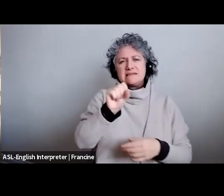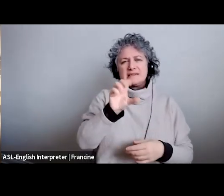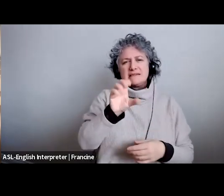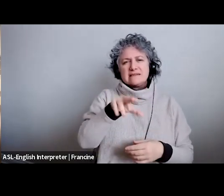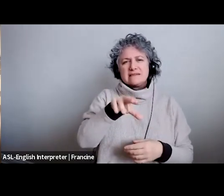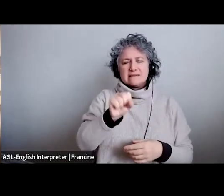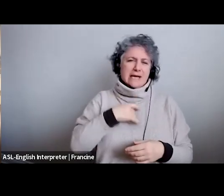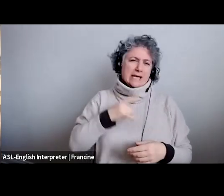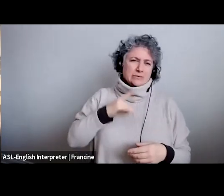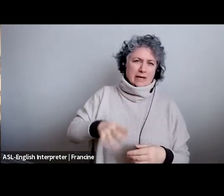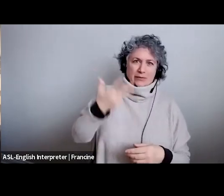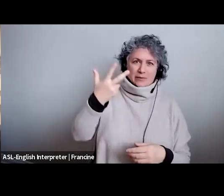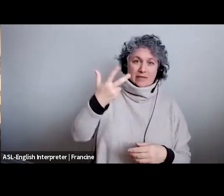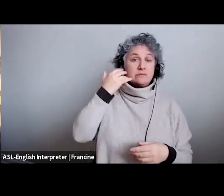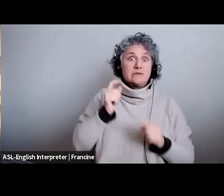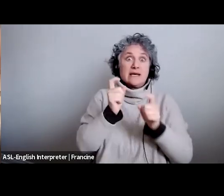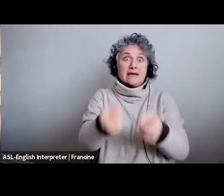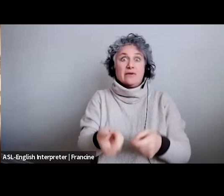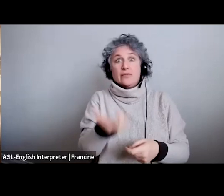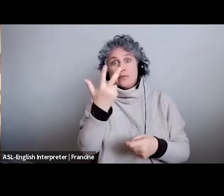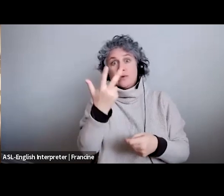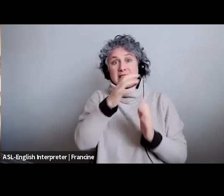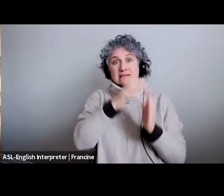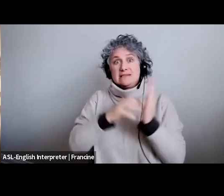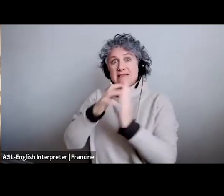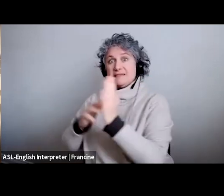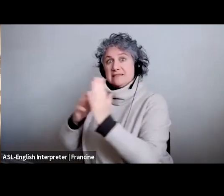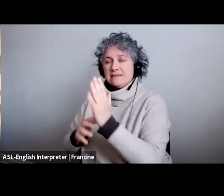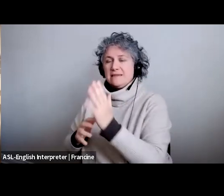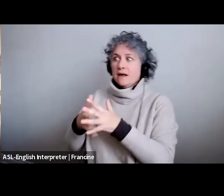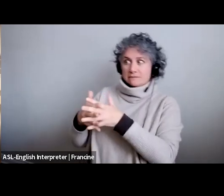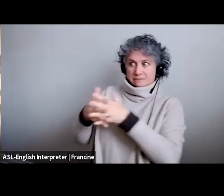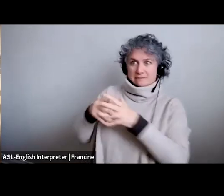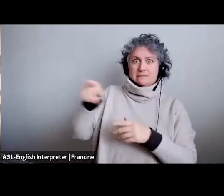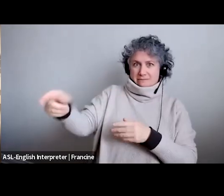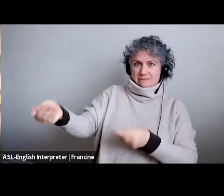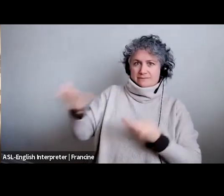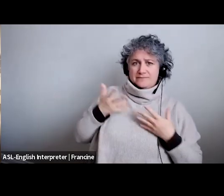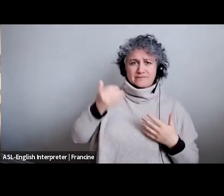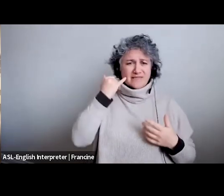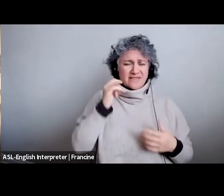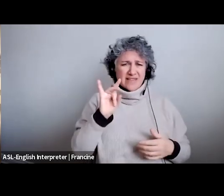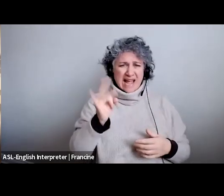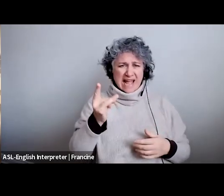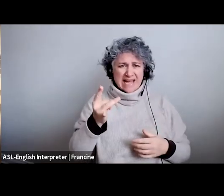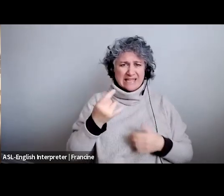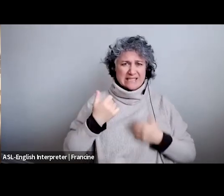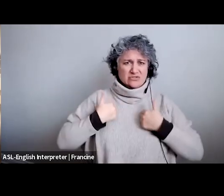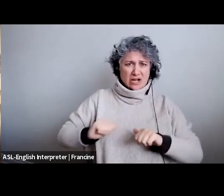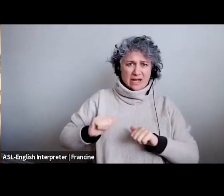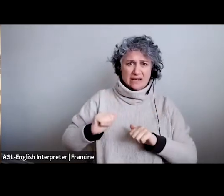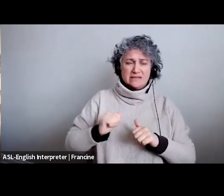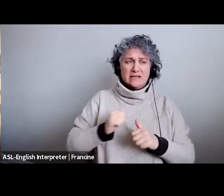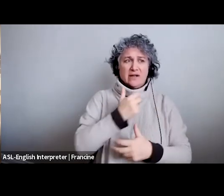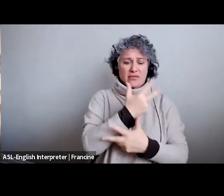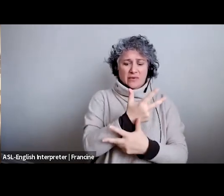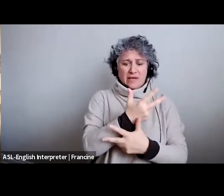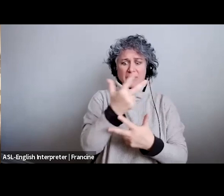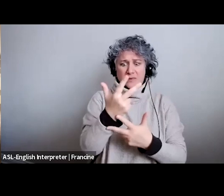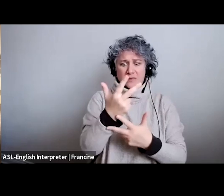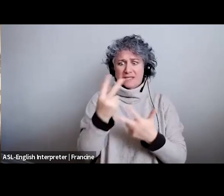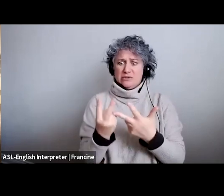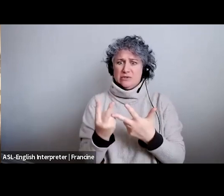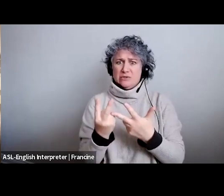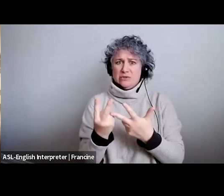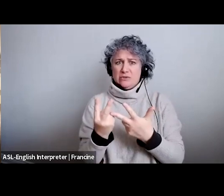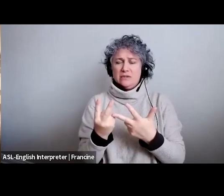but let's suppose you've been given three scenes i'm getting stuff from the states you know if i'm getting eight takes because i'm getting three and three and two and i have to go i want the